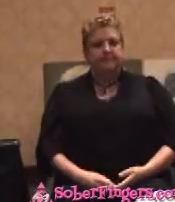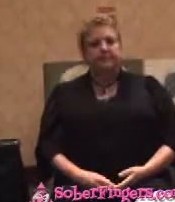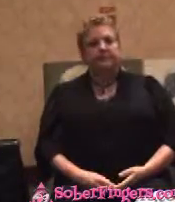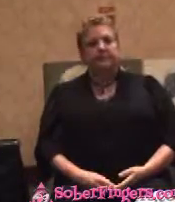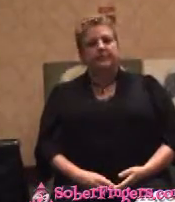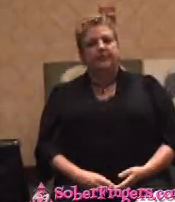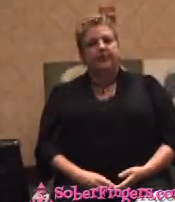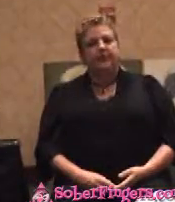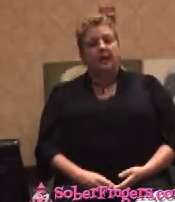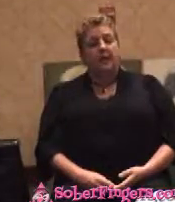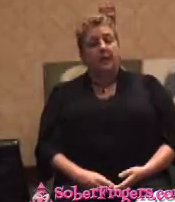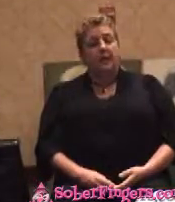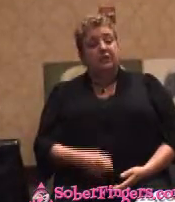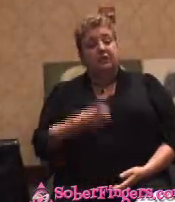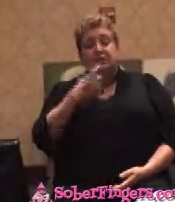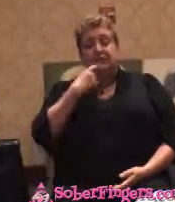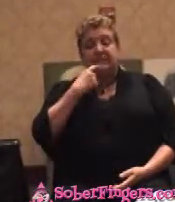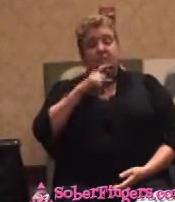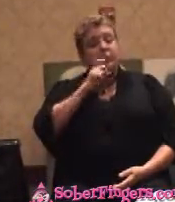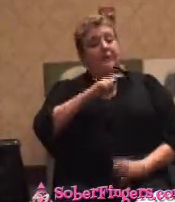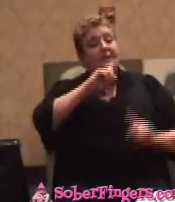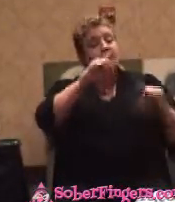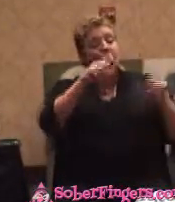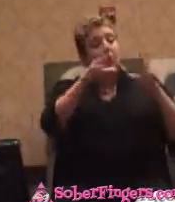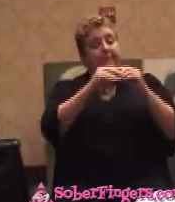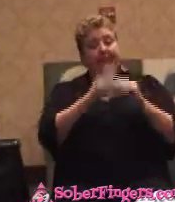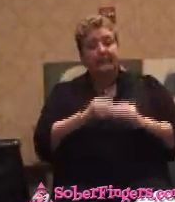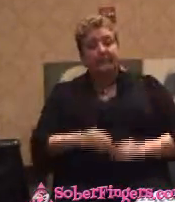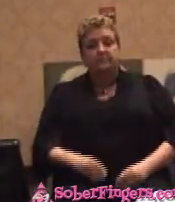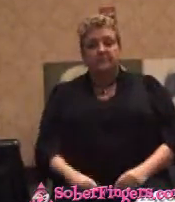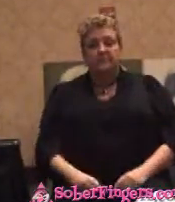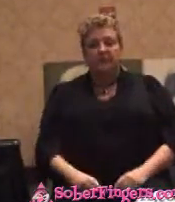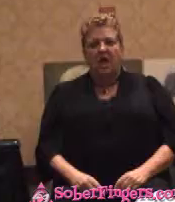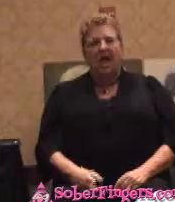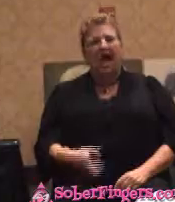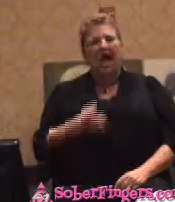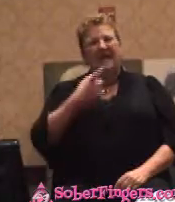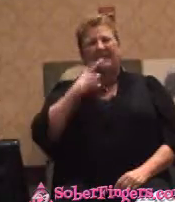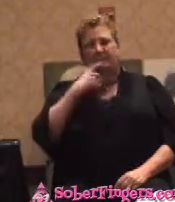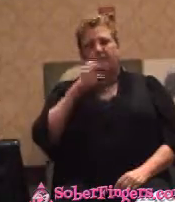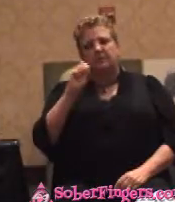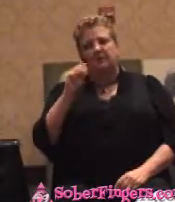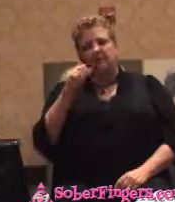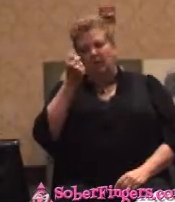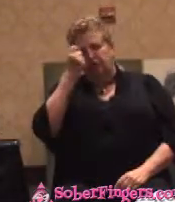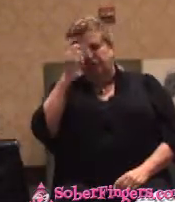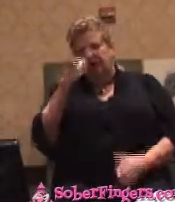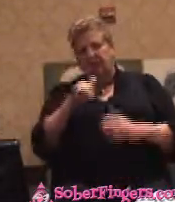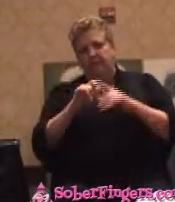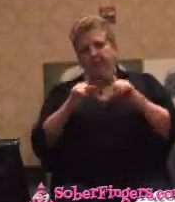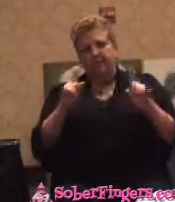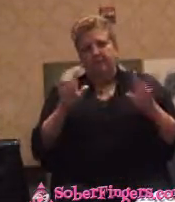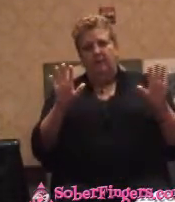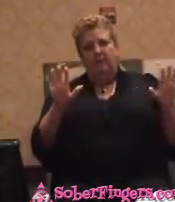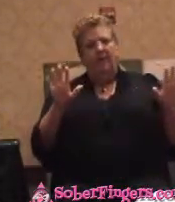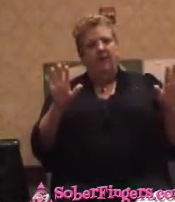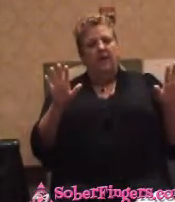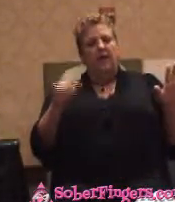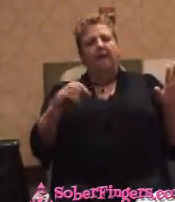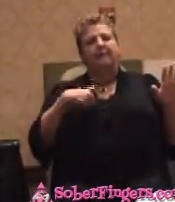She said, you need to go to a meeting. I said, yeah, I understand. But I'm a very busy lawyer.